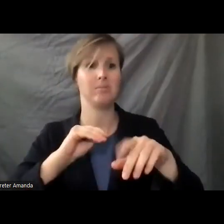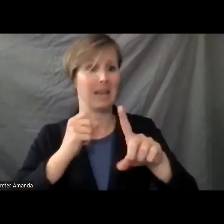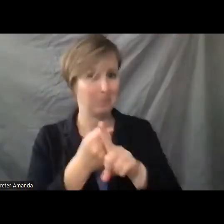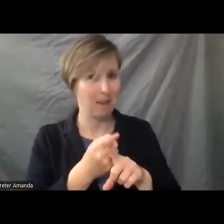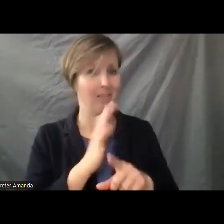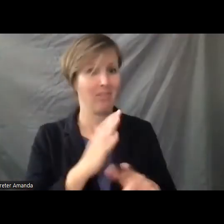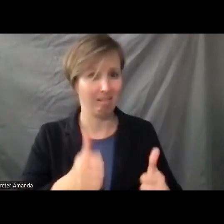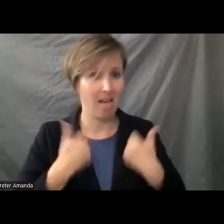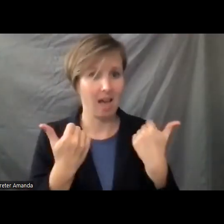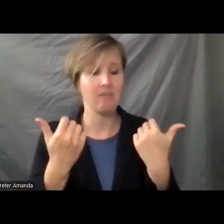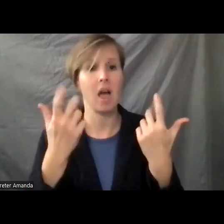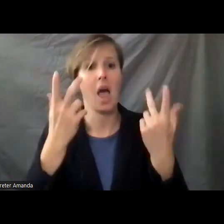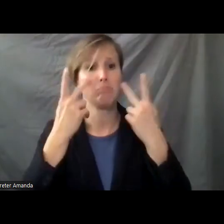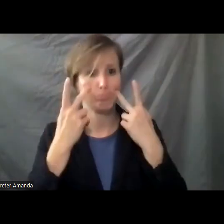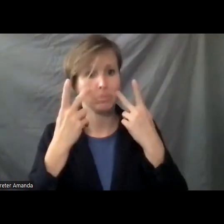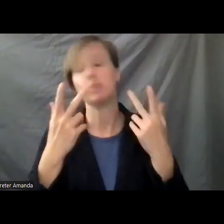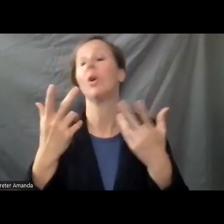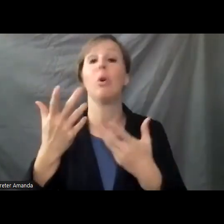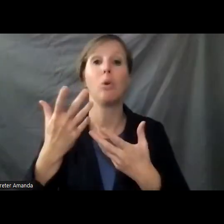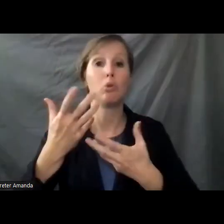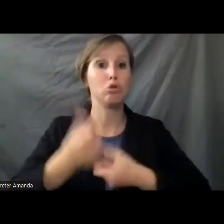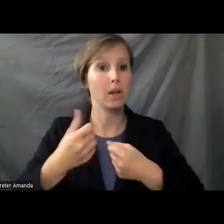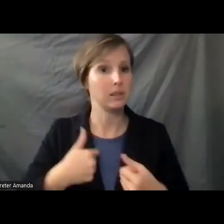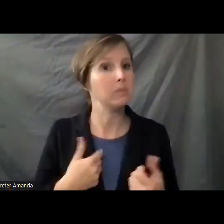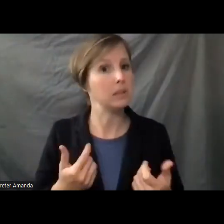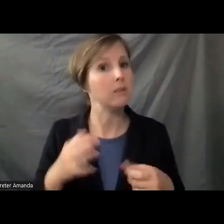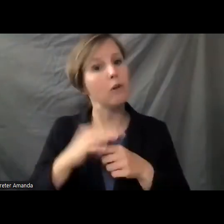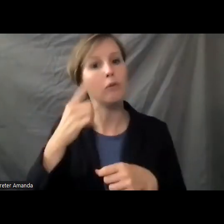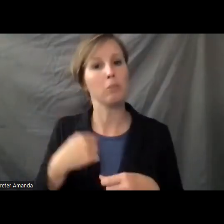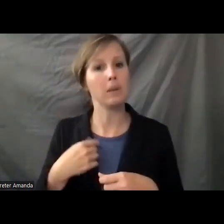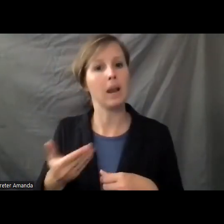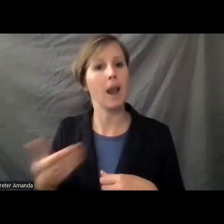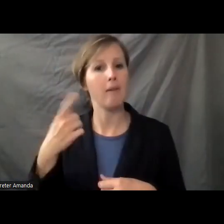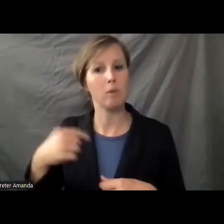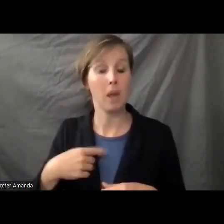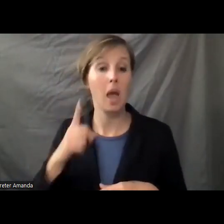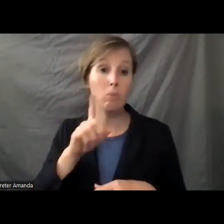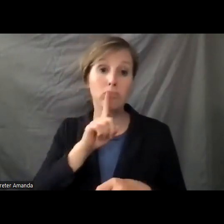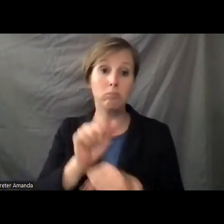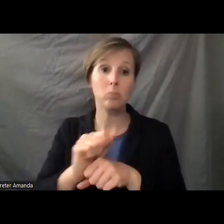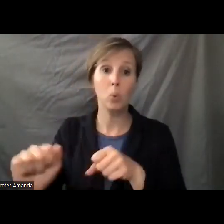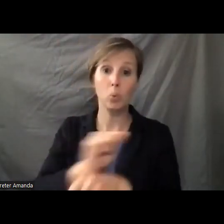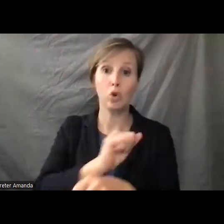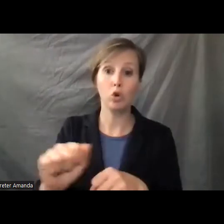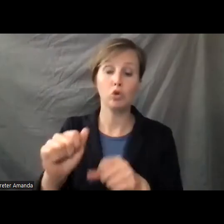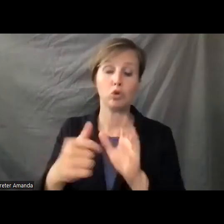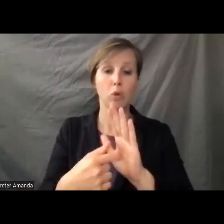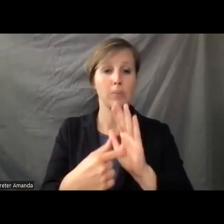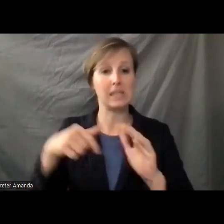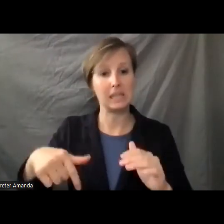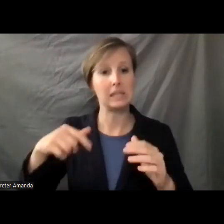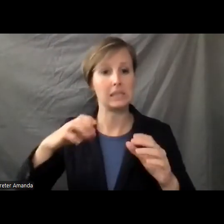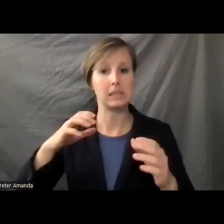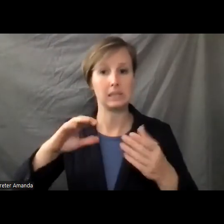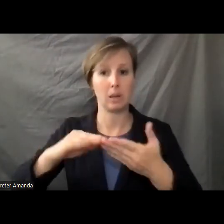I would just ask you, you know, to please trust me, to vote for me, to hire me, because I'll really work to represent this community in Congress. And